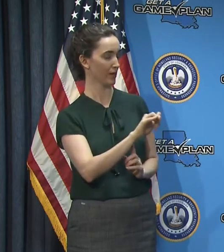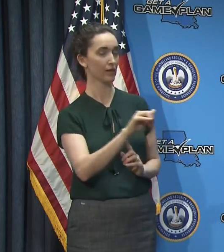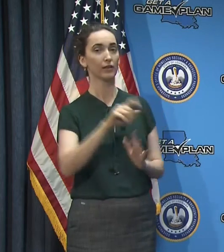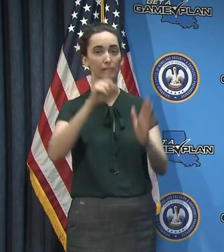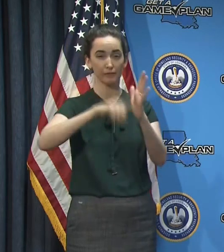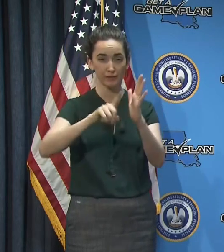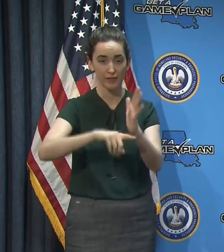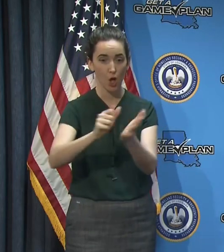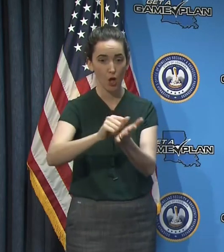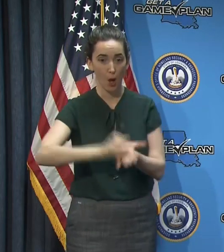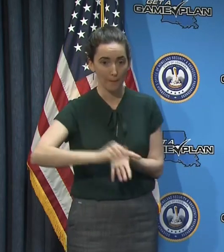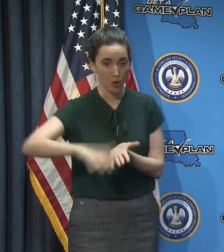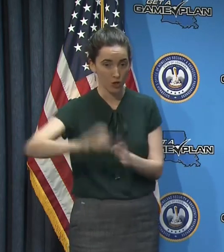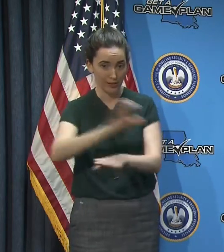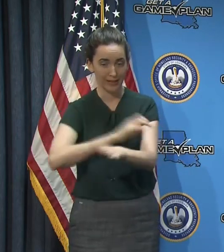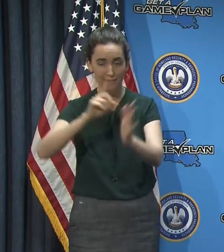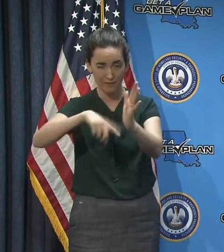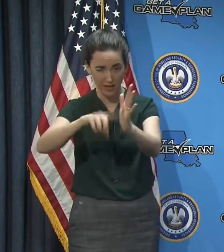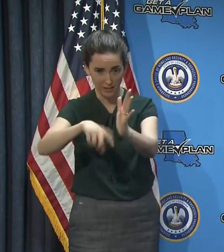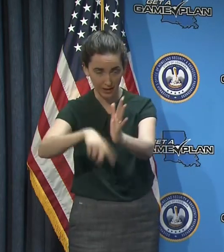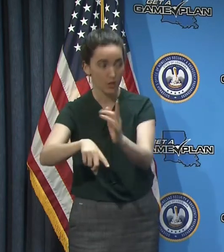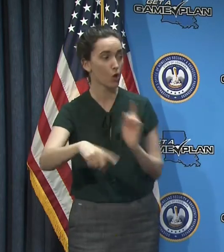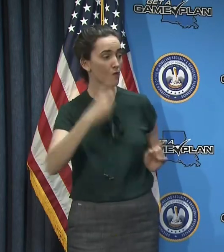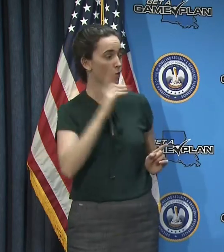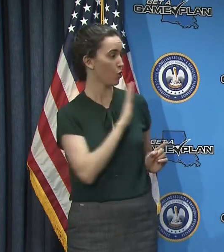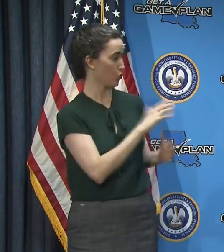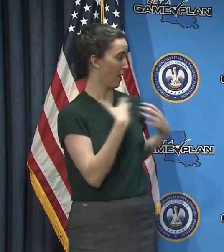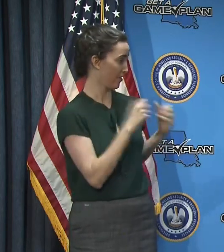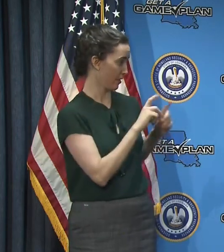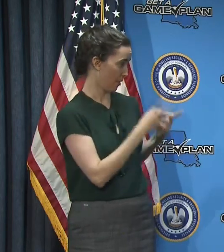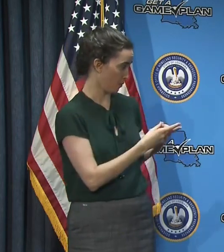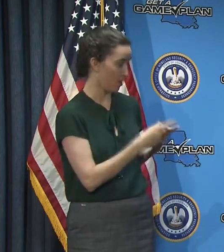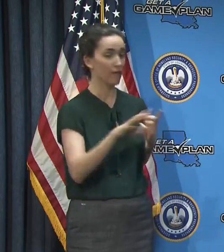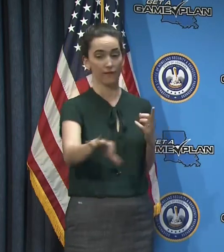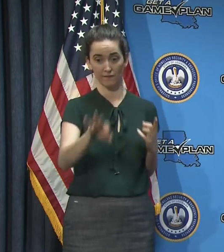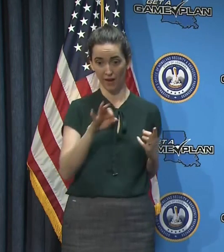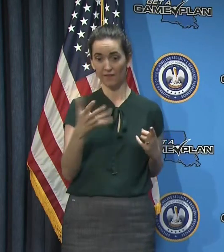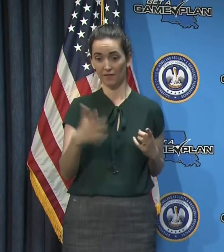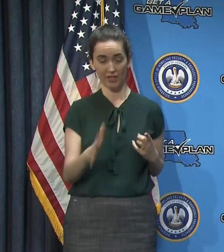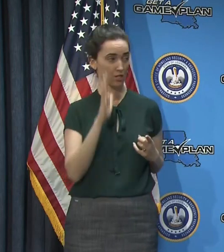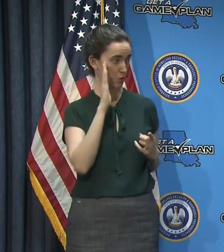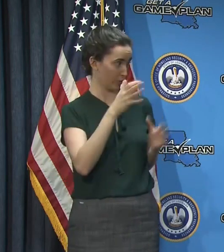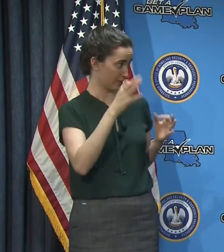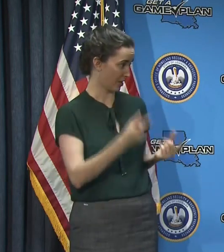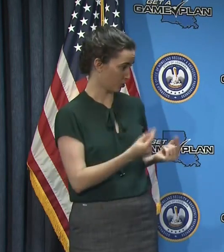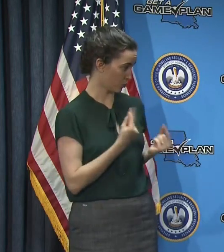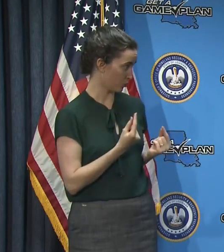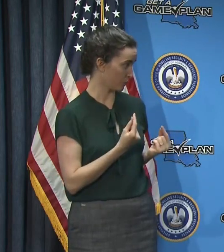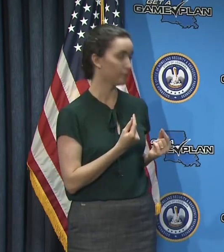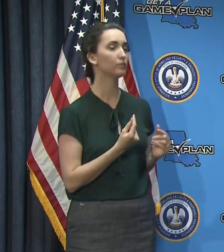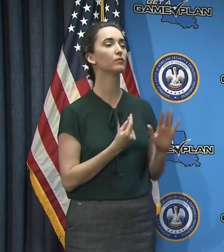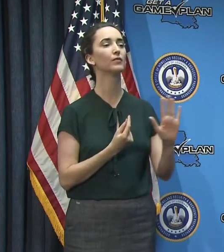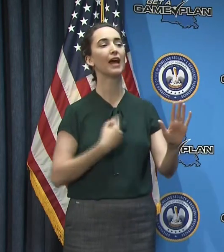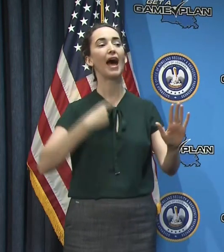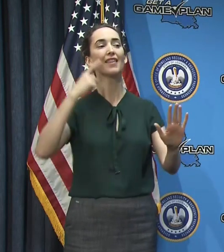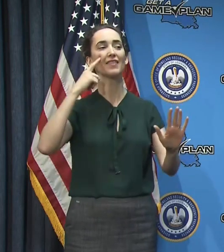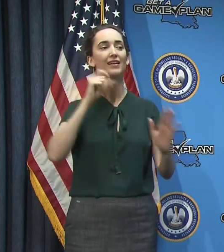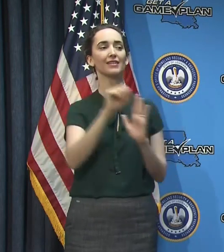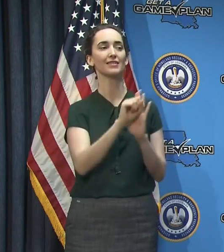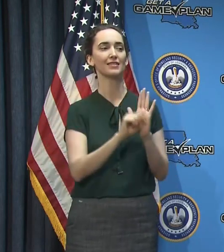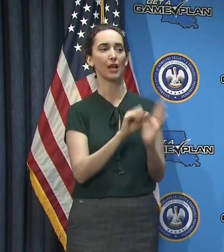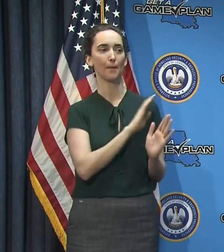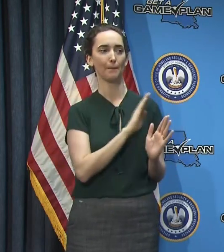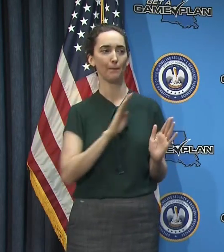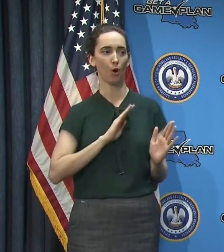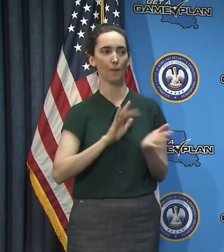department, and you're going to decide what to do once you get the. Well, I believe there, I believe there is an effort with the state board of medical examiners, the department